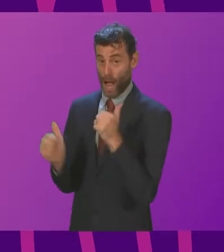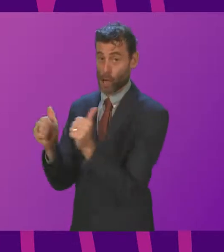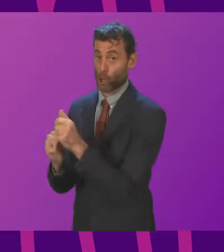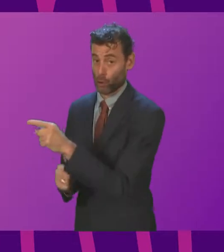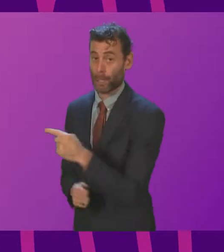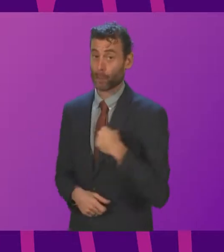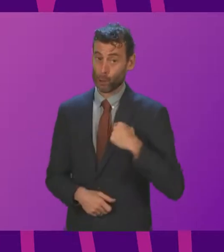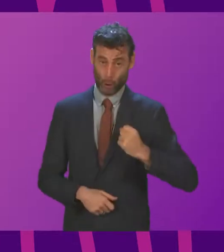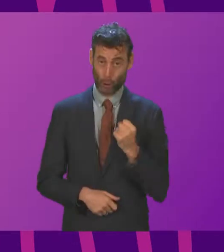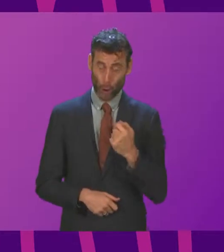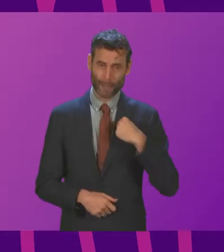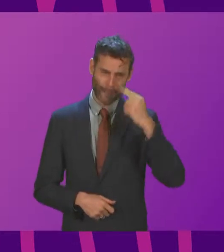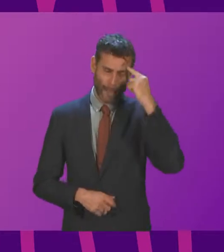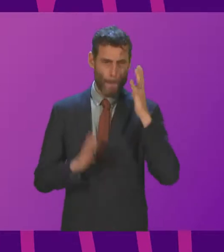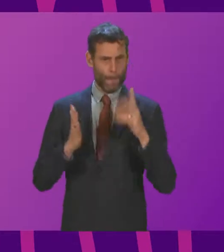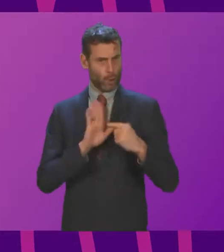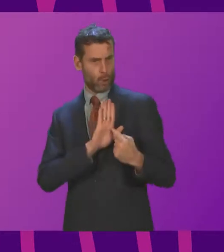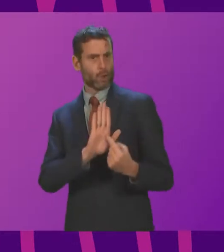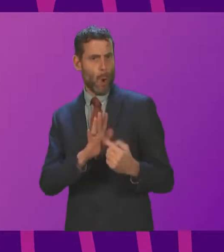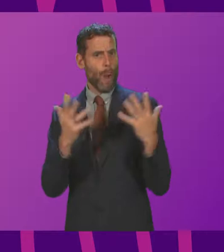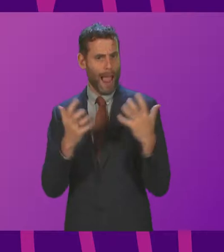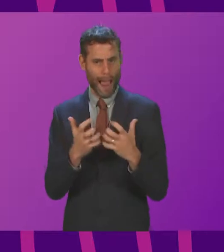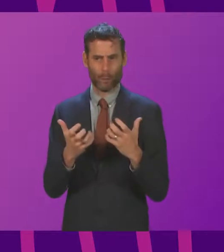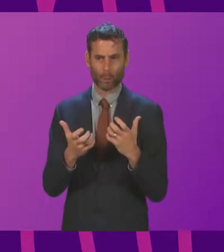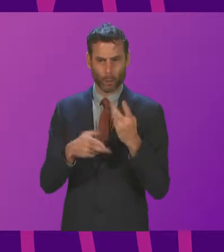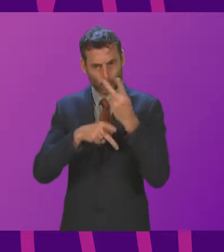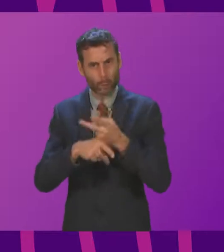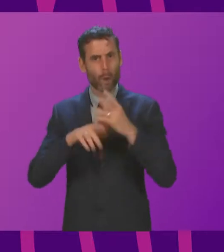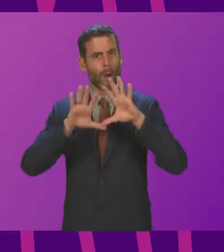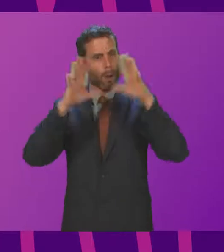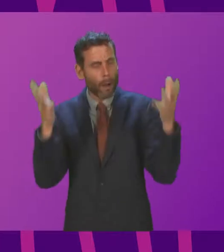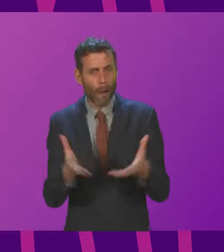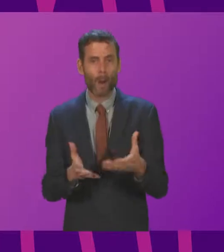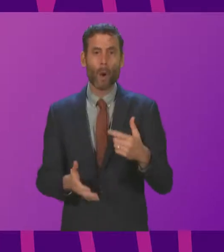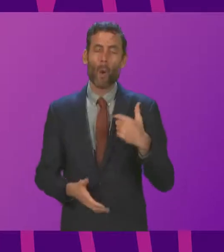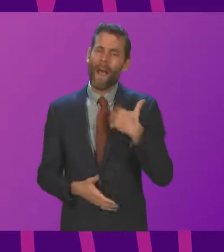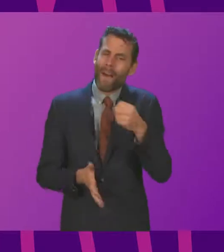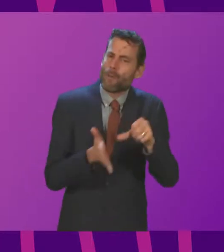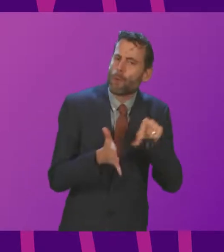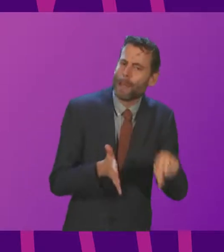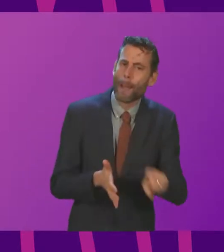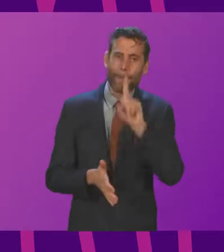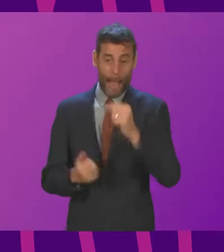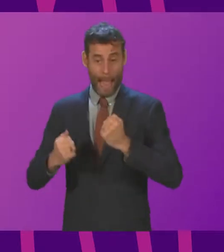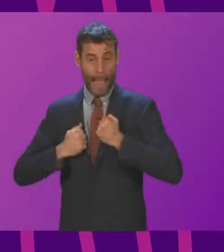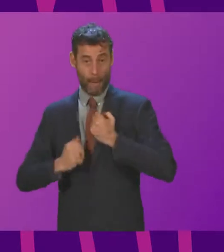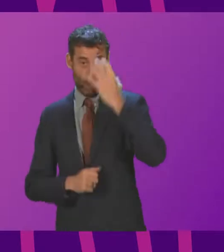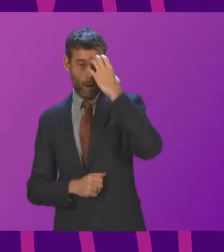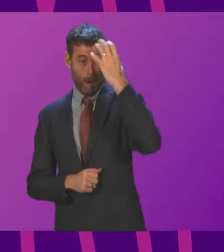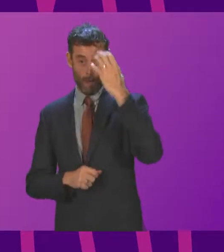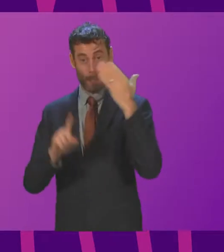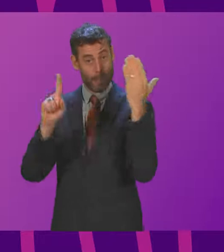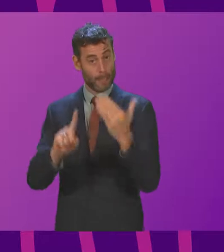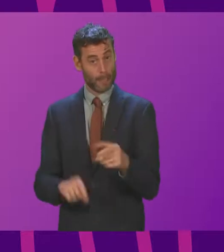got more work to do because we absolutely most definitely have. But our own statutory climate change targets are